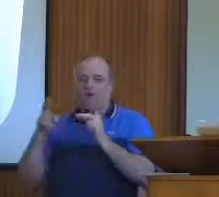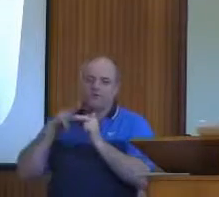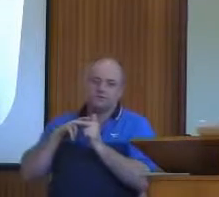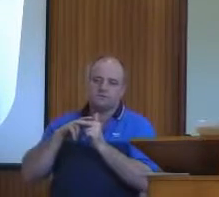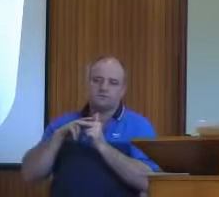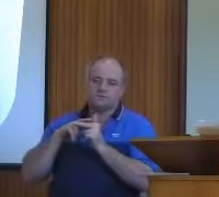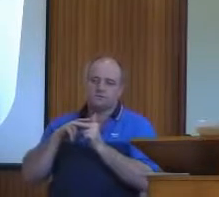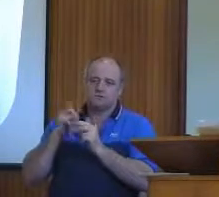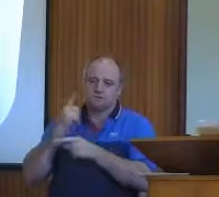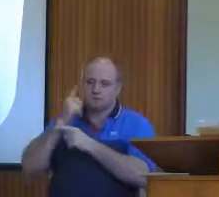our Lord choose me?